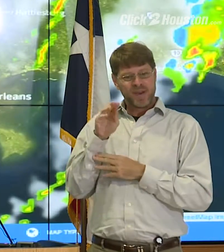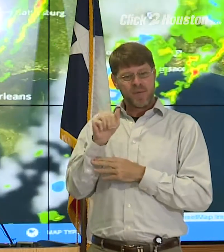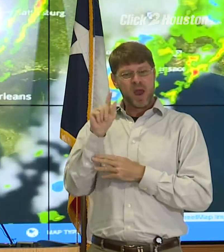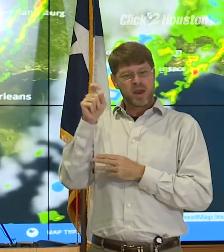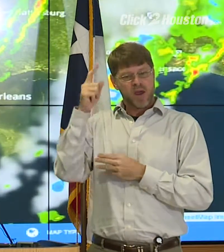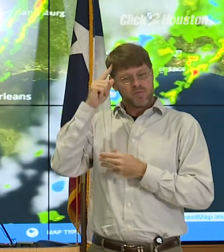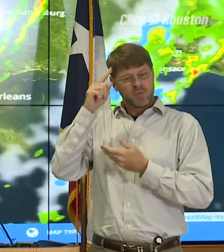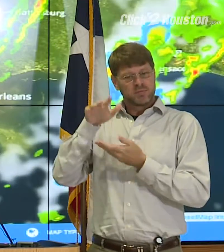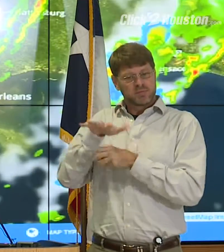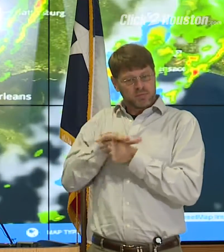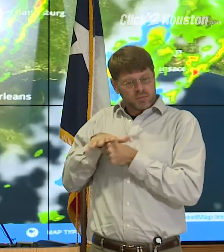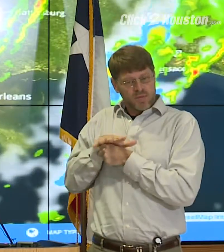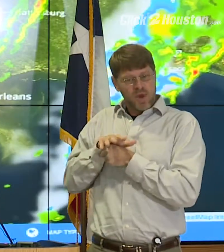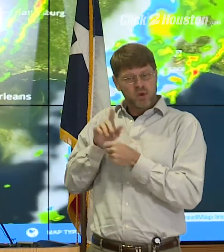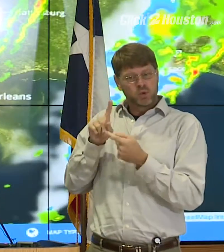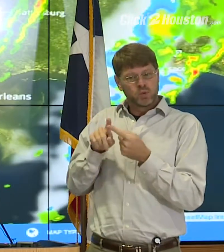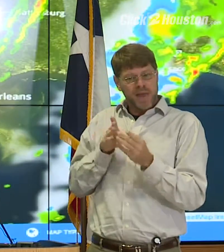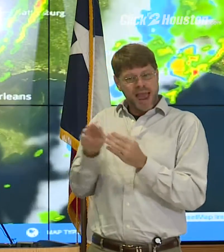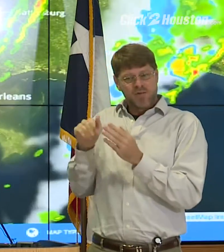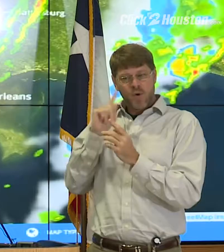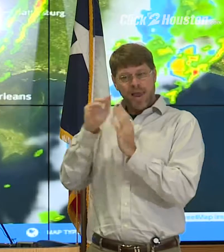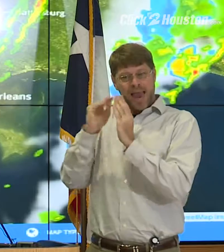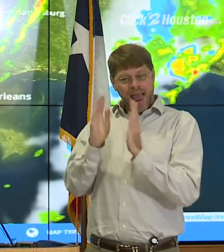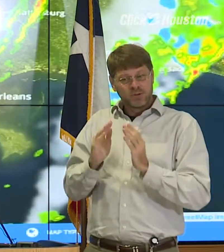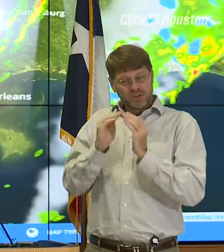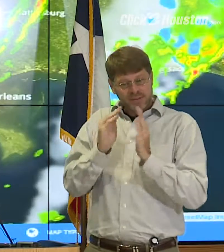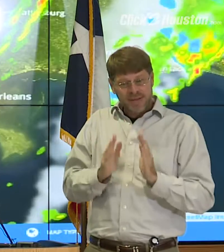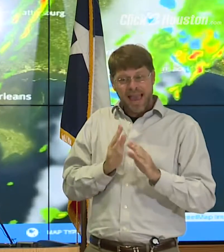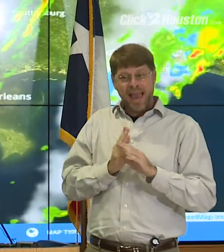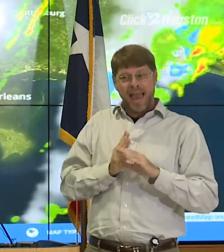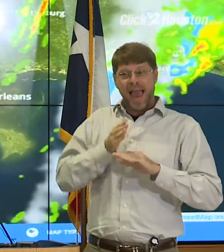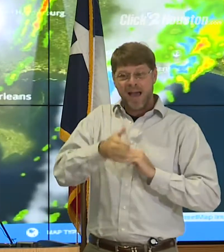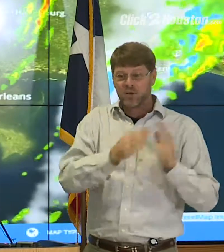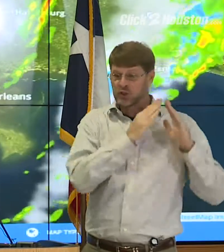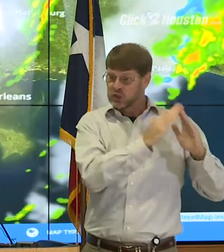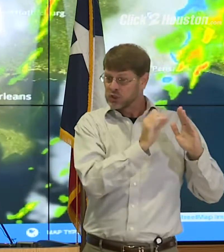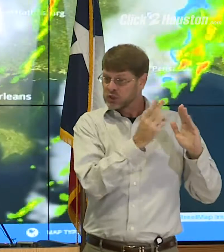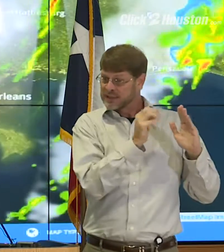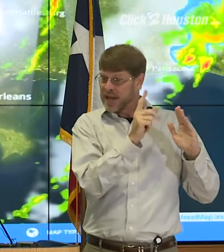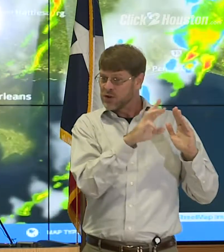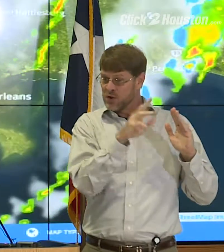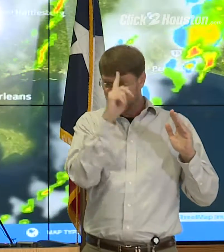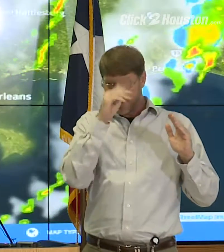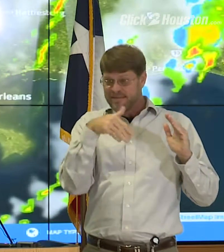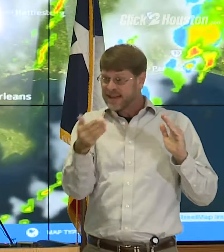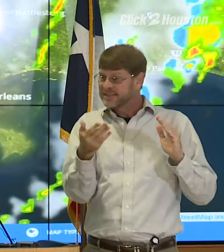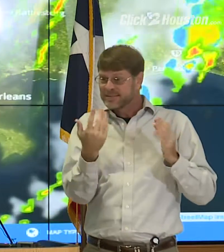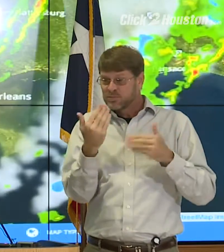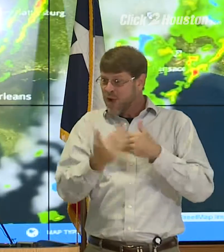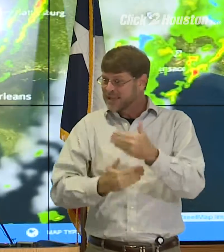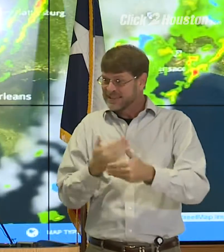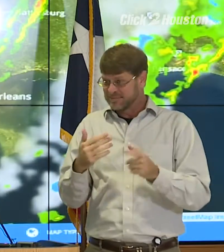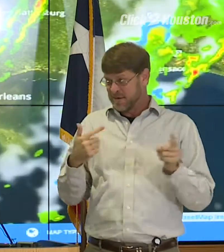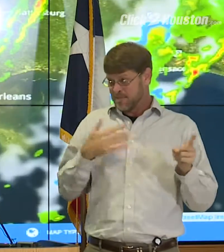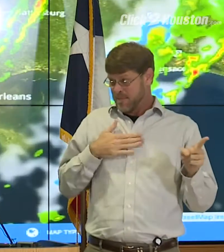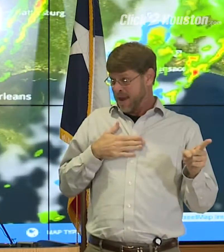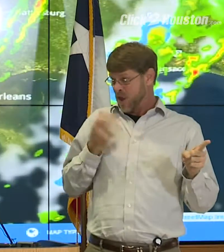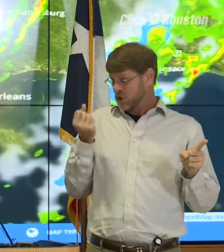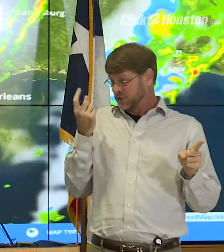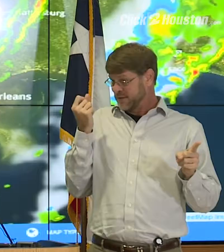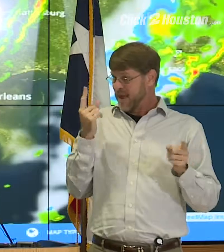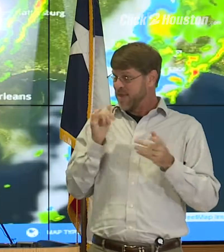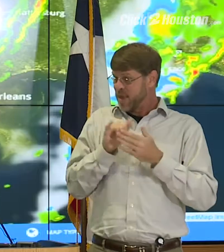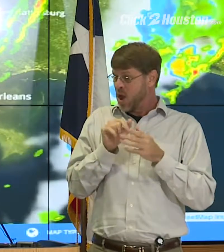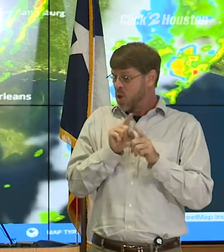the local government are doing for housing post-shelter for the next phase of the process? It's my understanding that